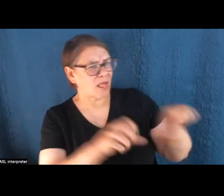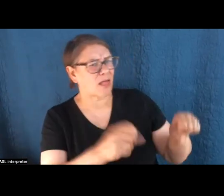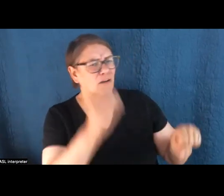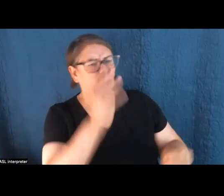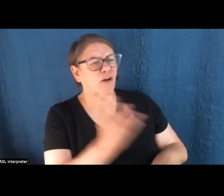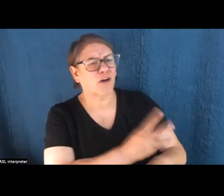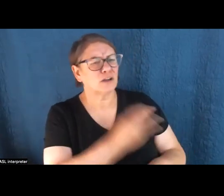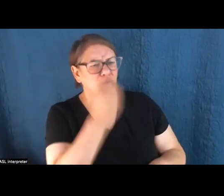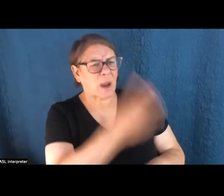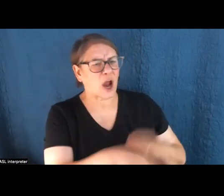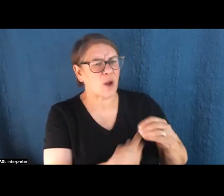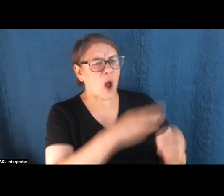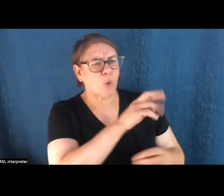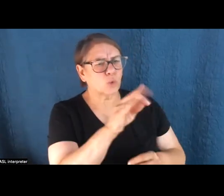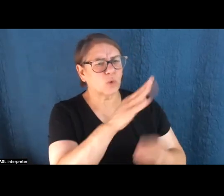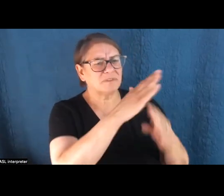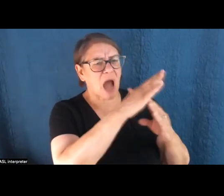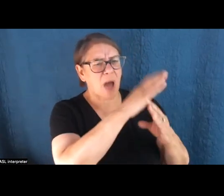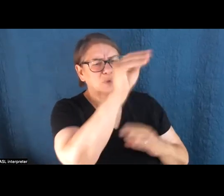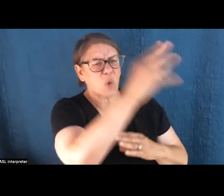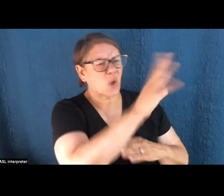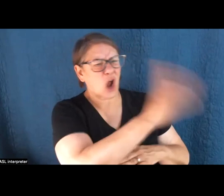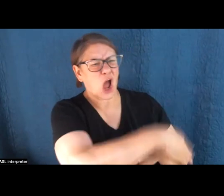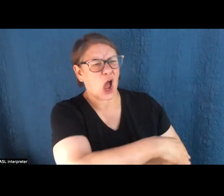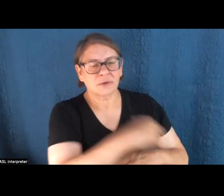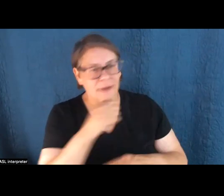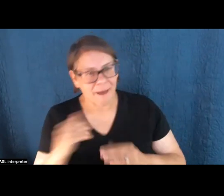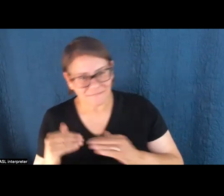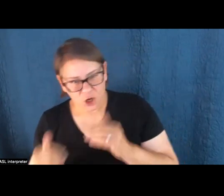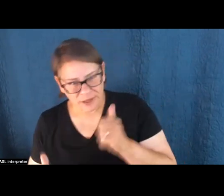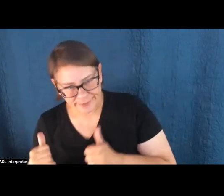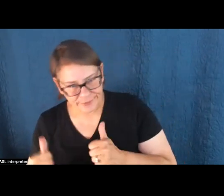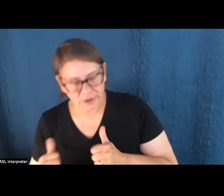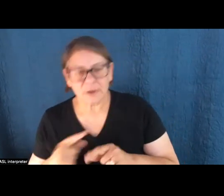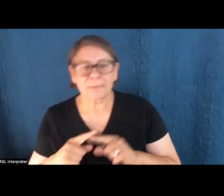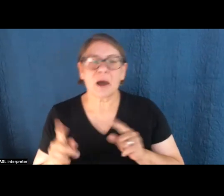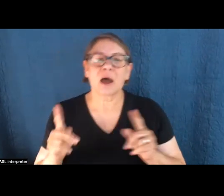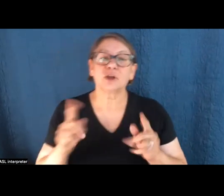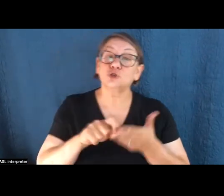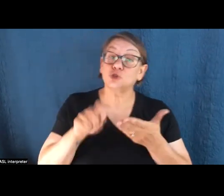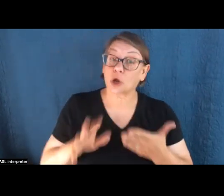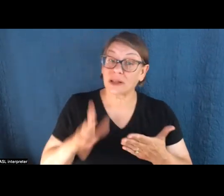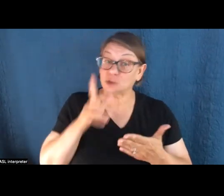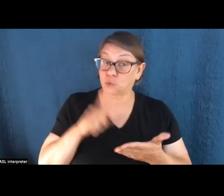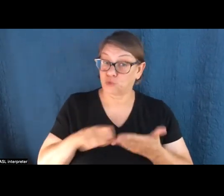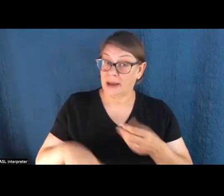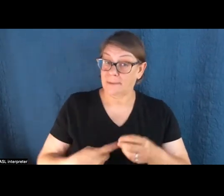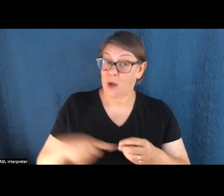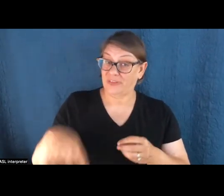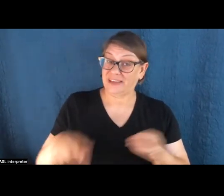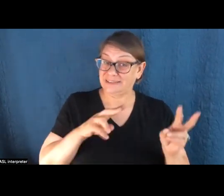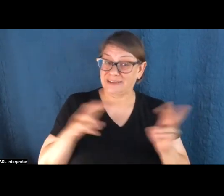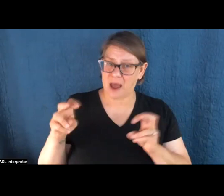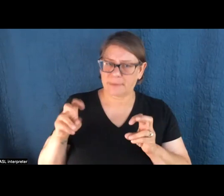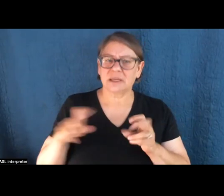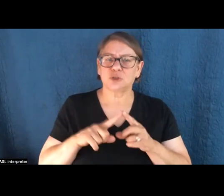solar. And that's not quite the case either. So I just think it's important for journalists who are telling these stories to try really hard to